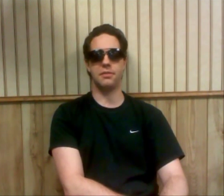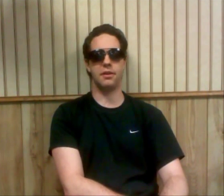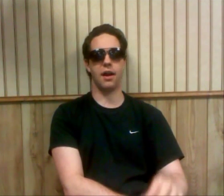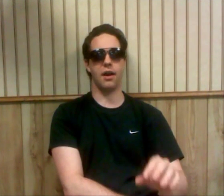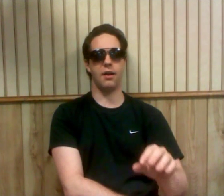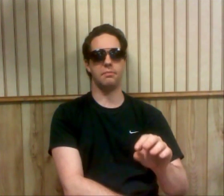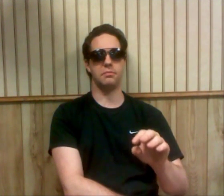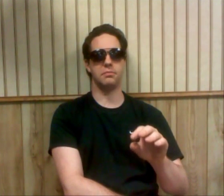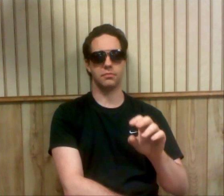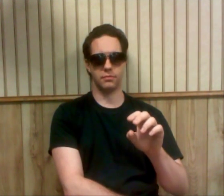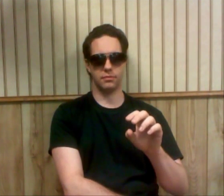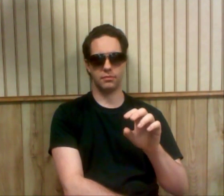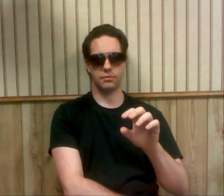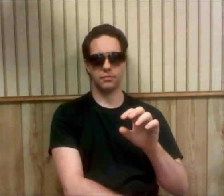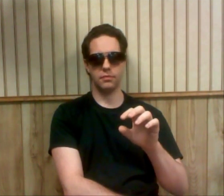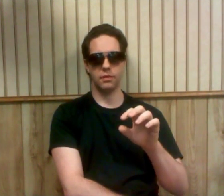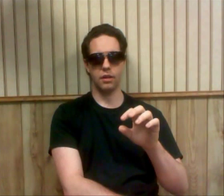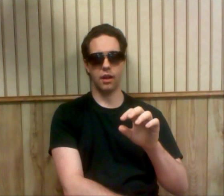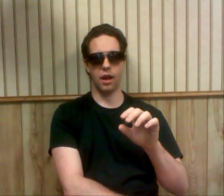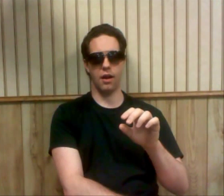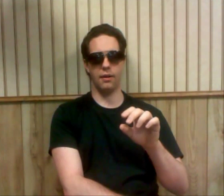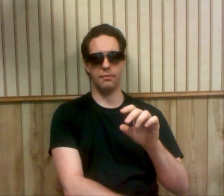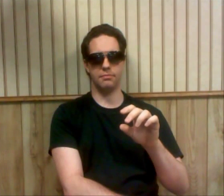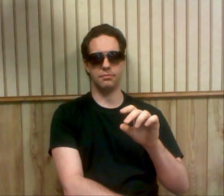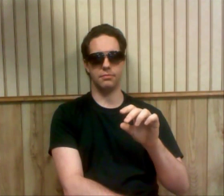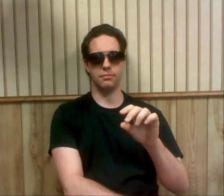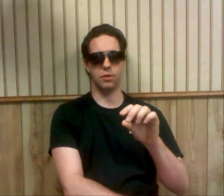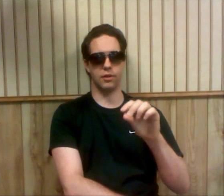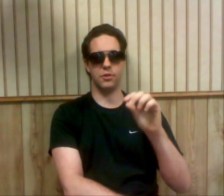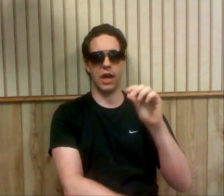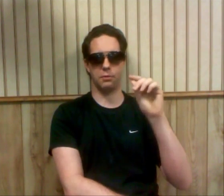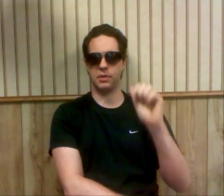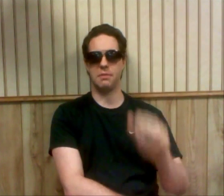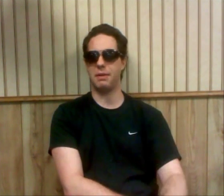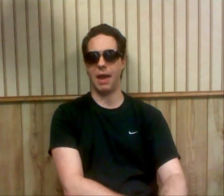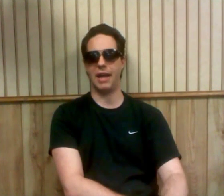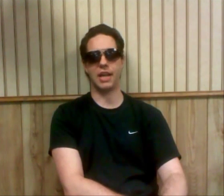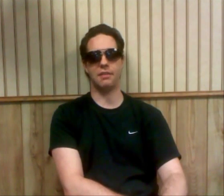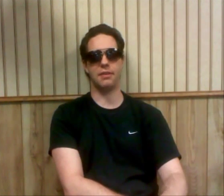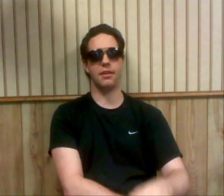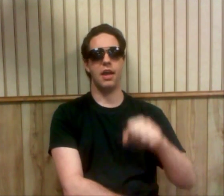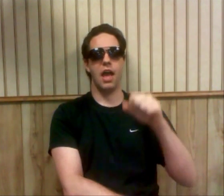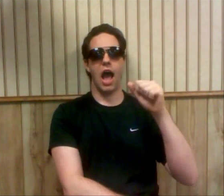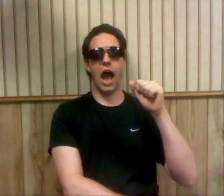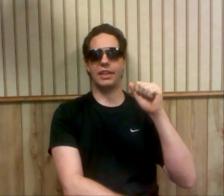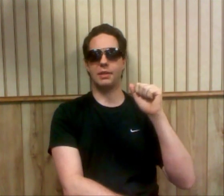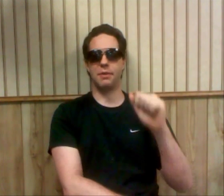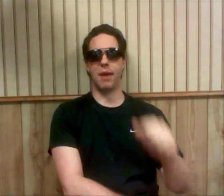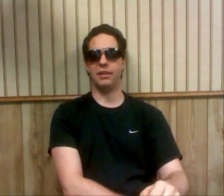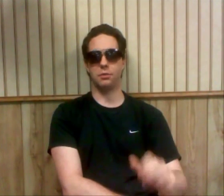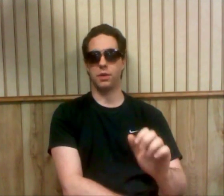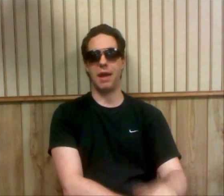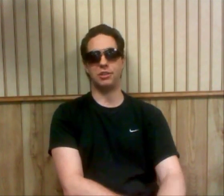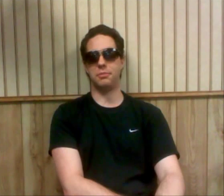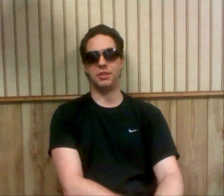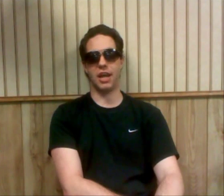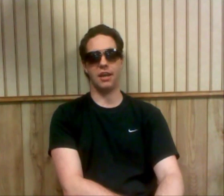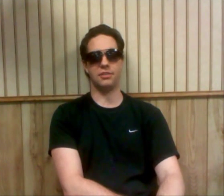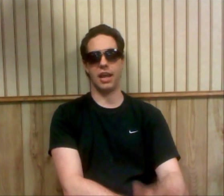where you got a really big match out of it, I think the rematch should be saved